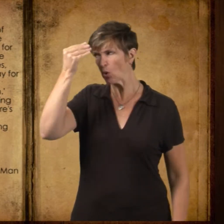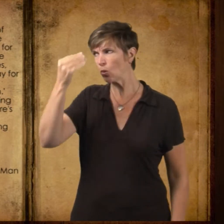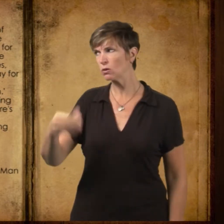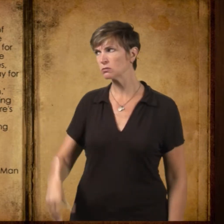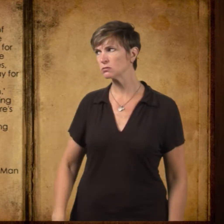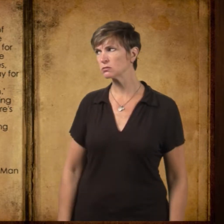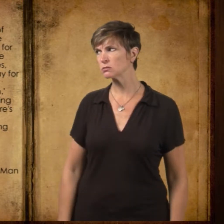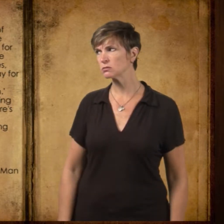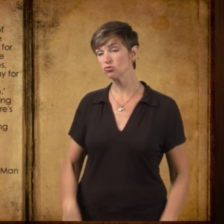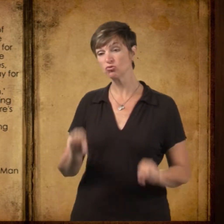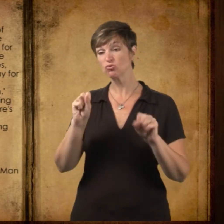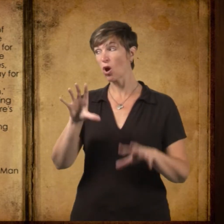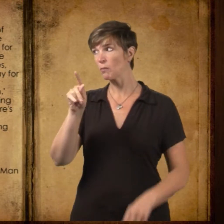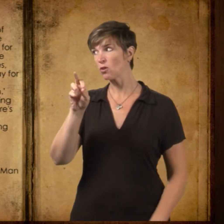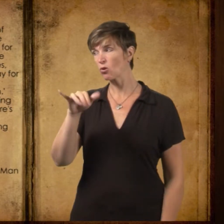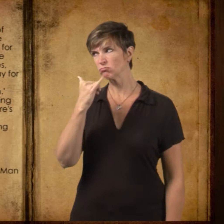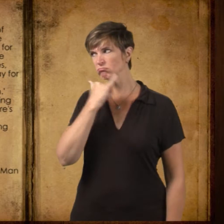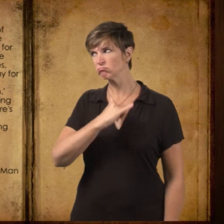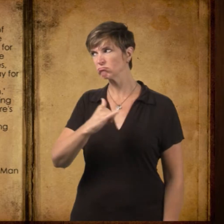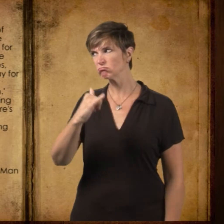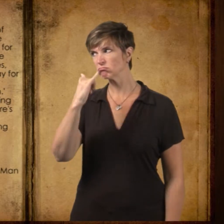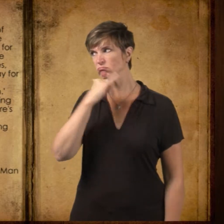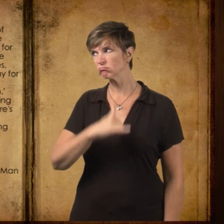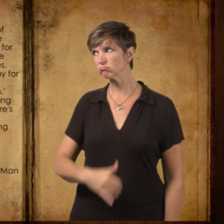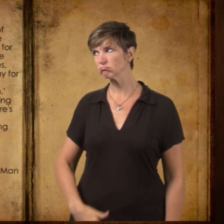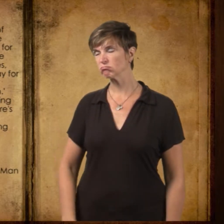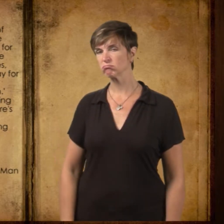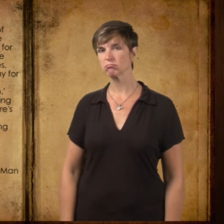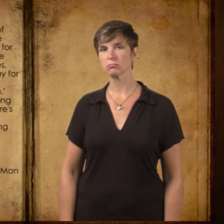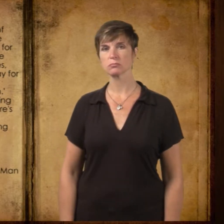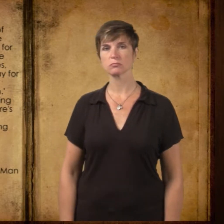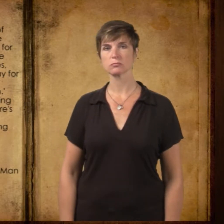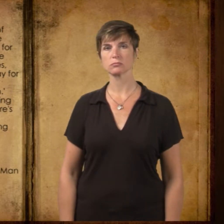Old Man Warner said stoutly. Pack of young fools.